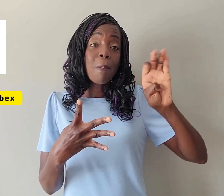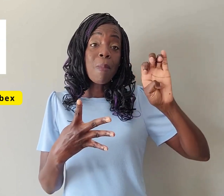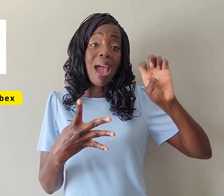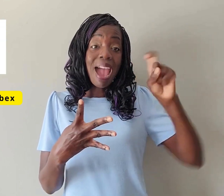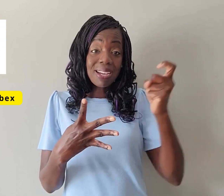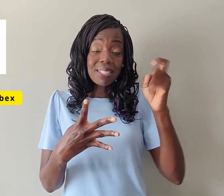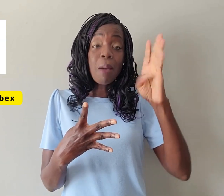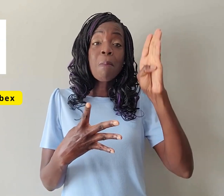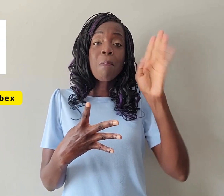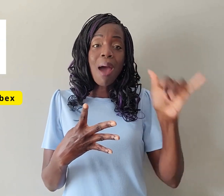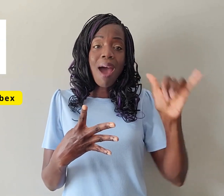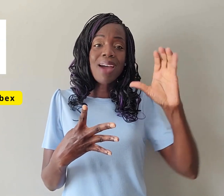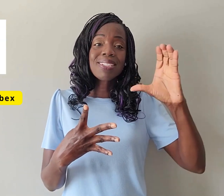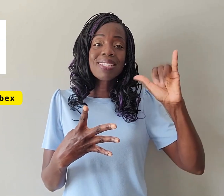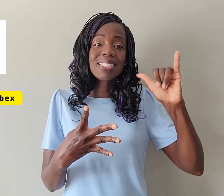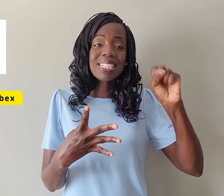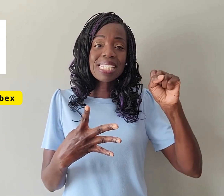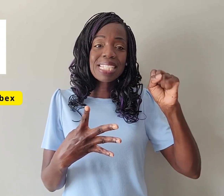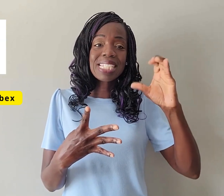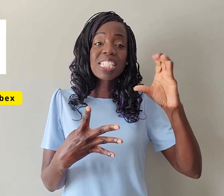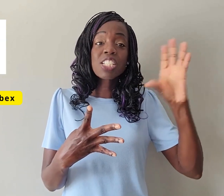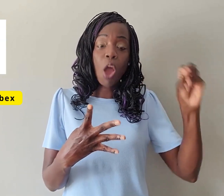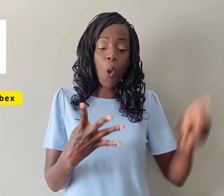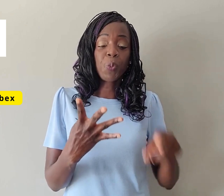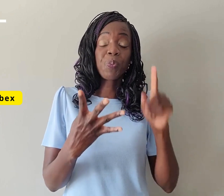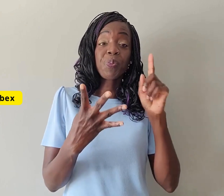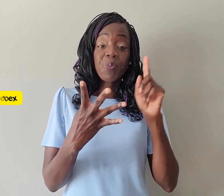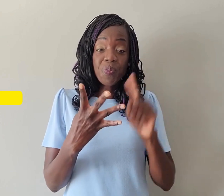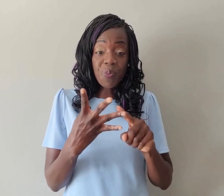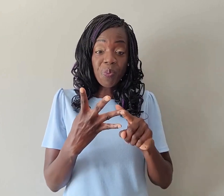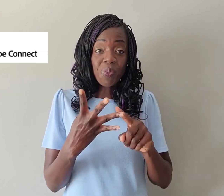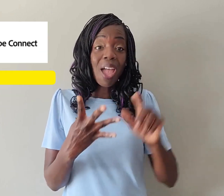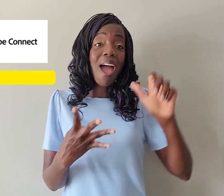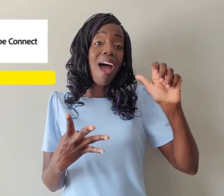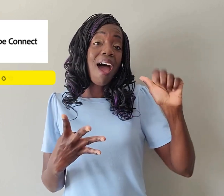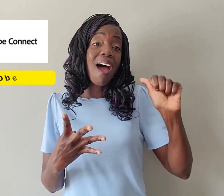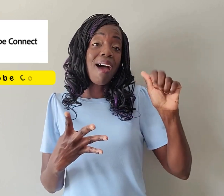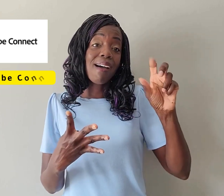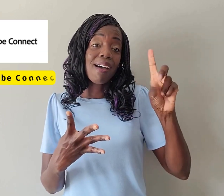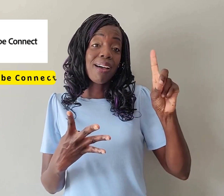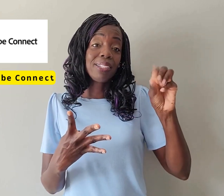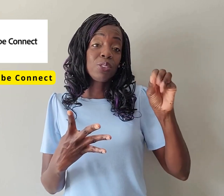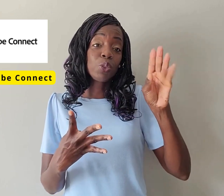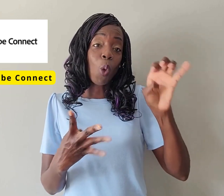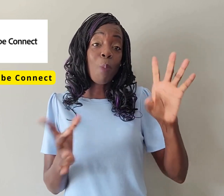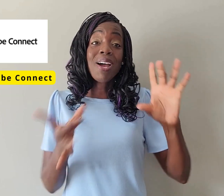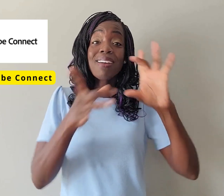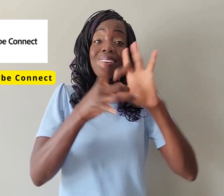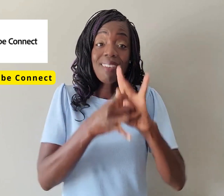I can buy this car. I don't know.